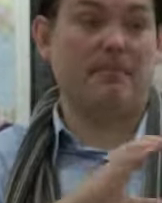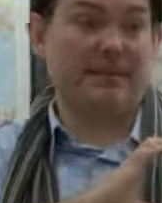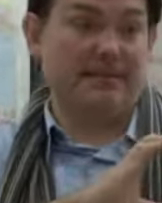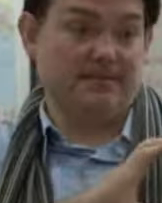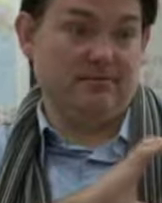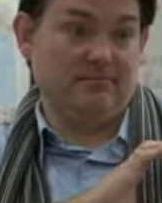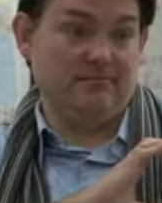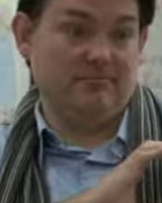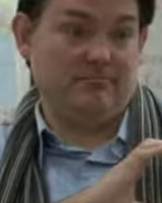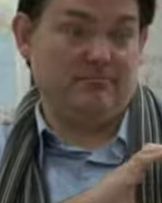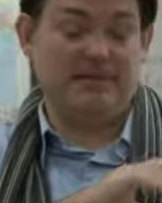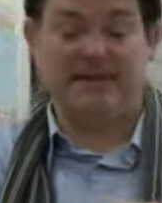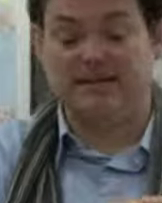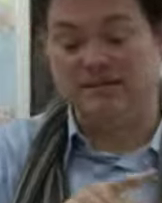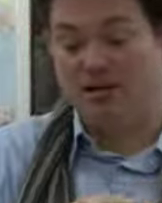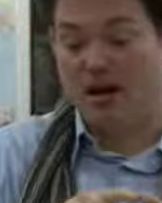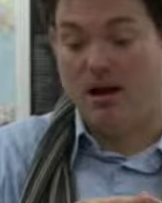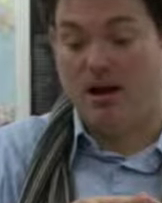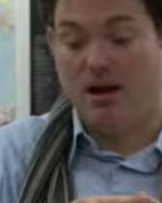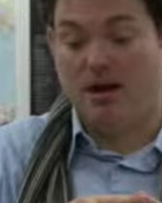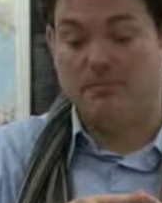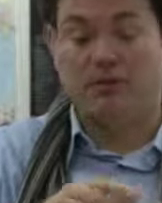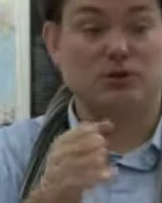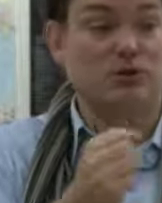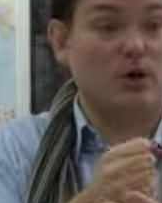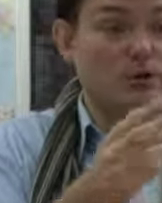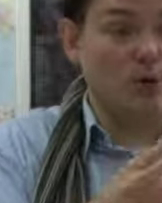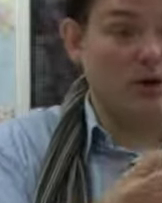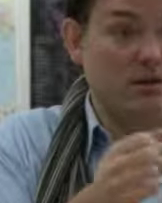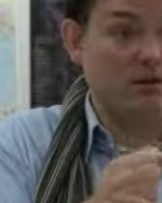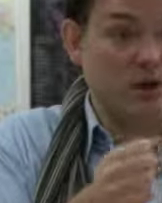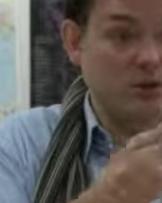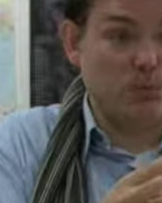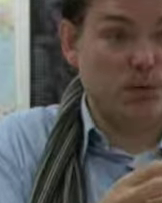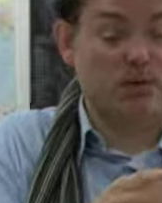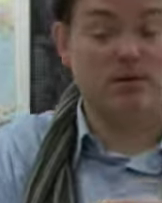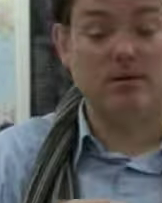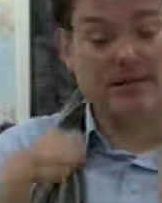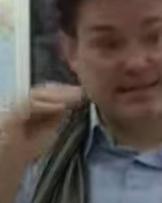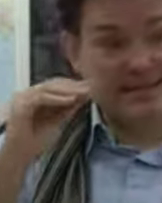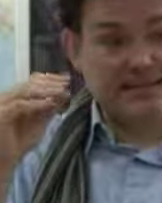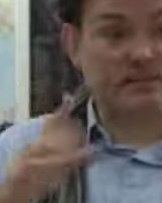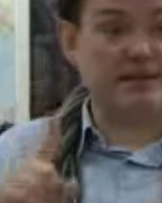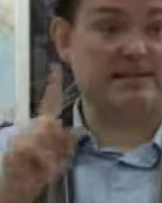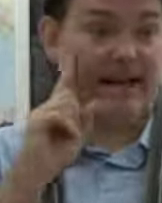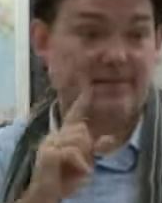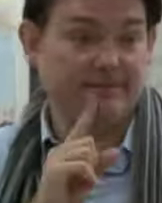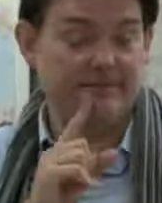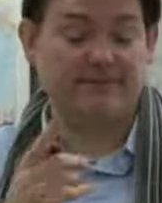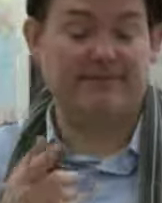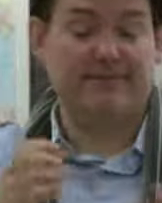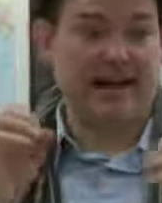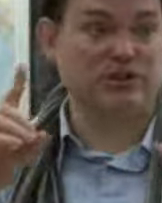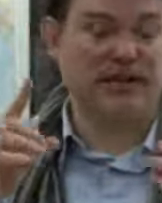benefit for. For criminal justice, for officers, for social work, teachers for the deaf,